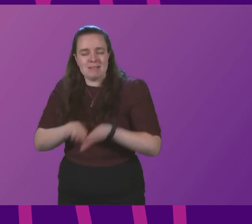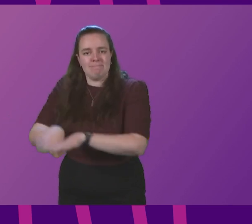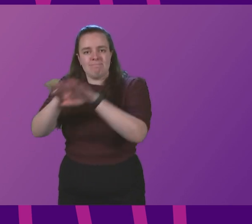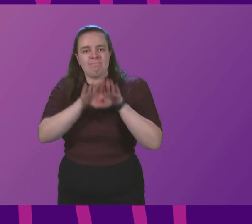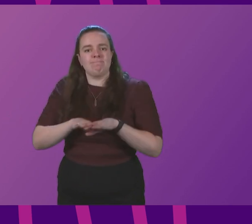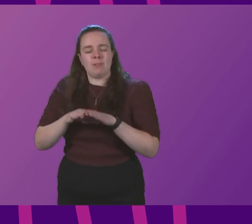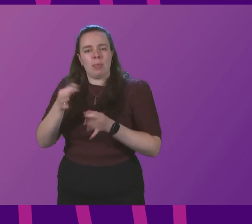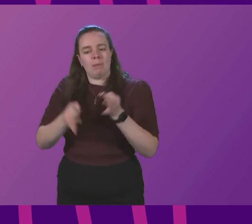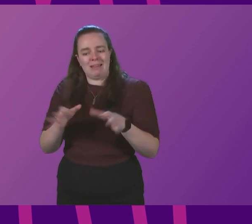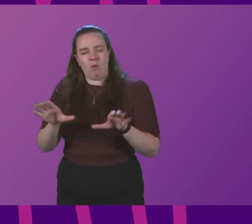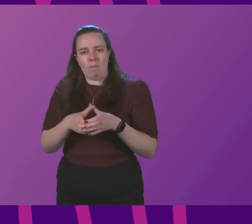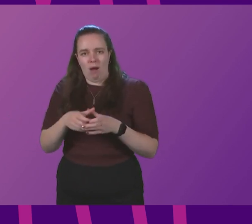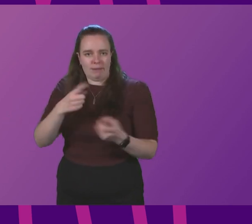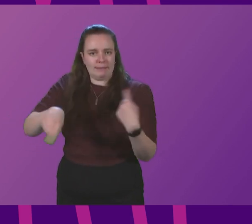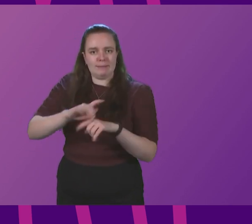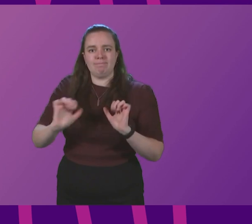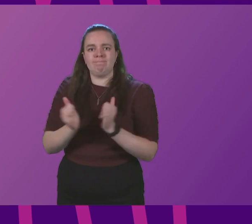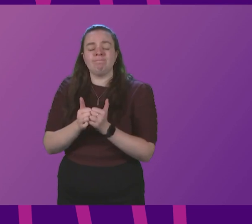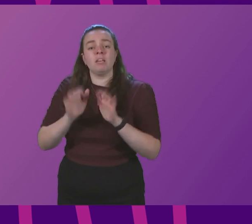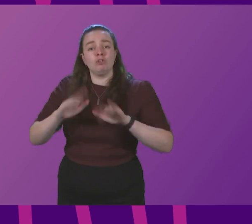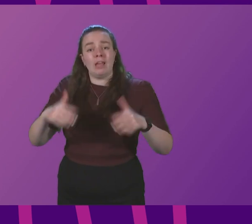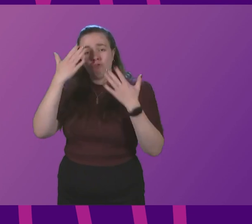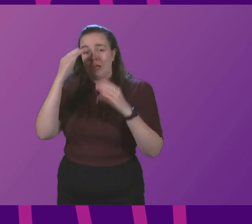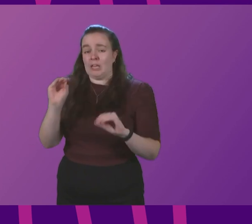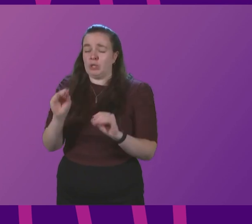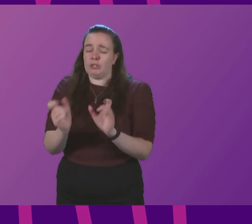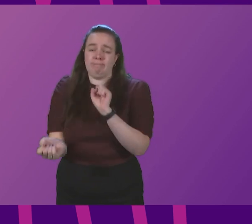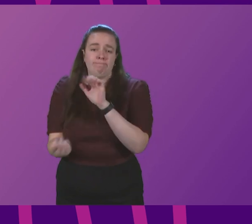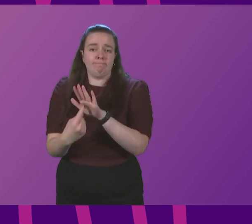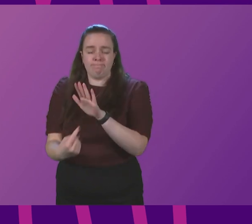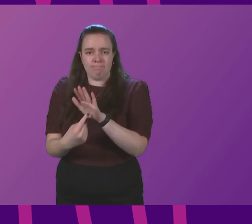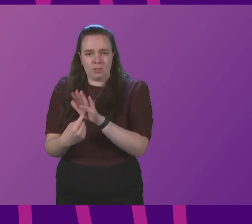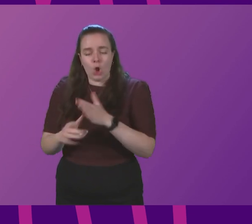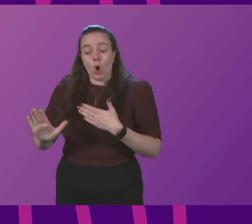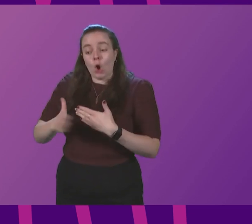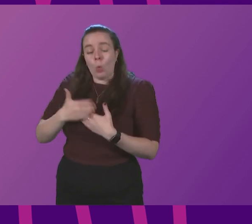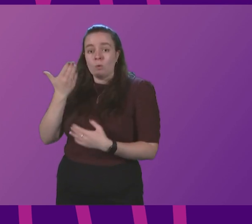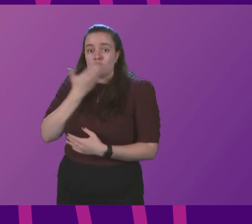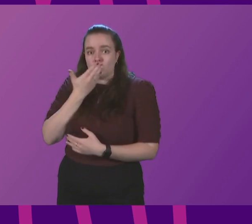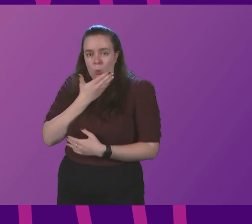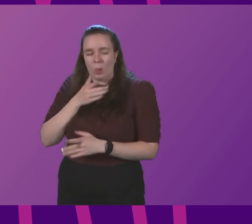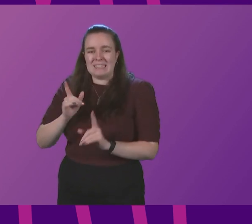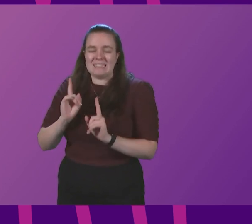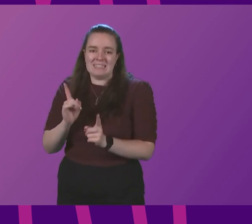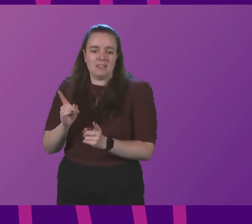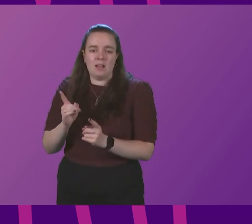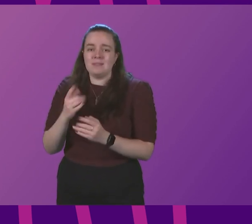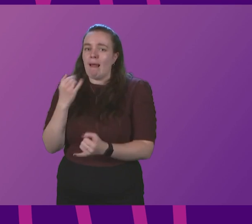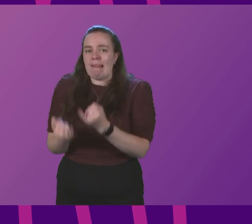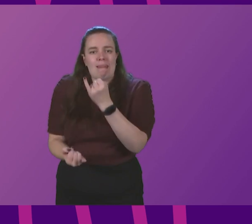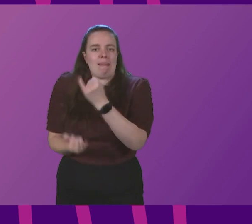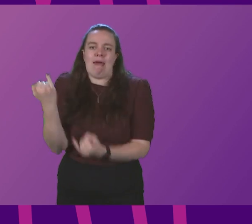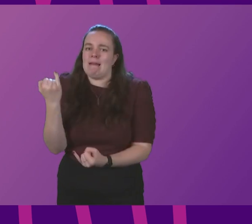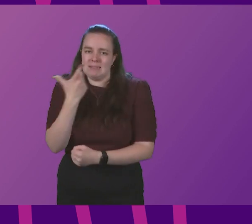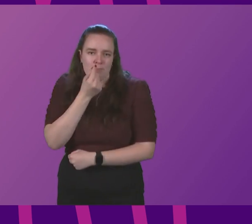parties in this chamber that children's education must come first and closing schools should only ever be at last